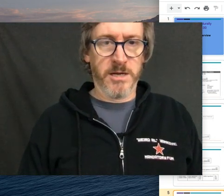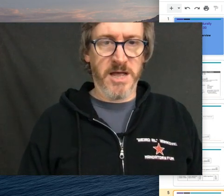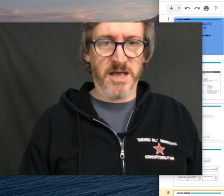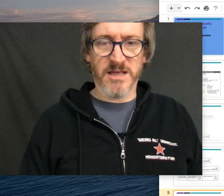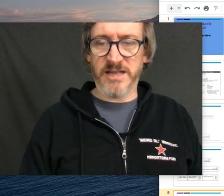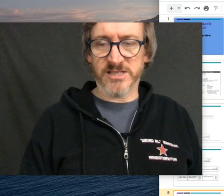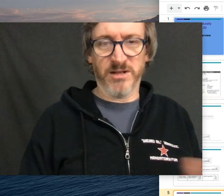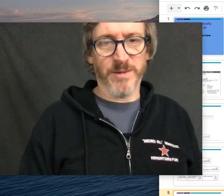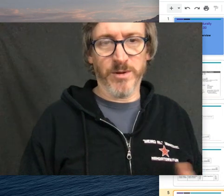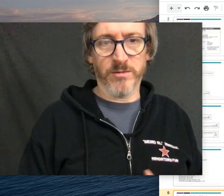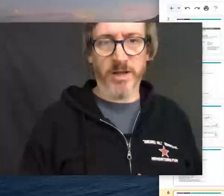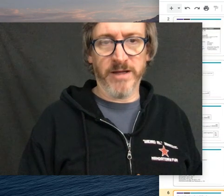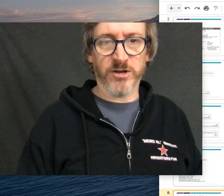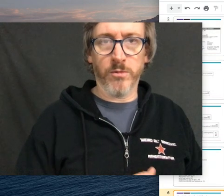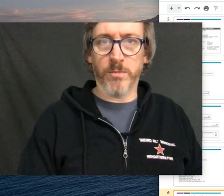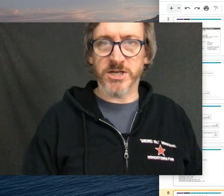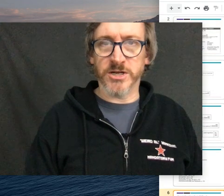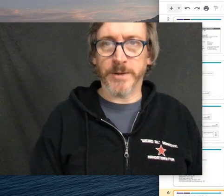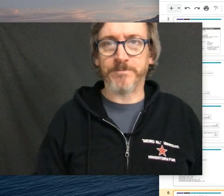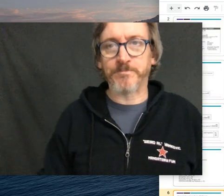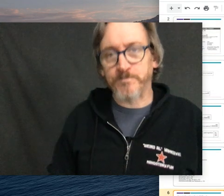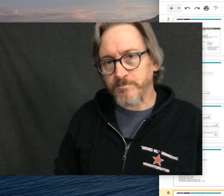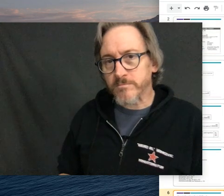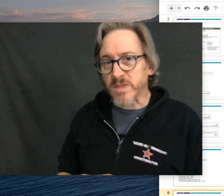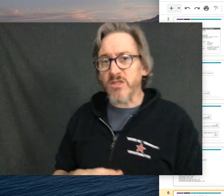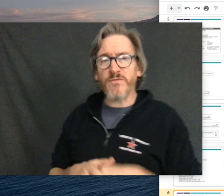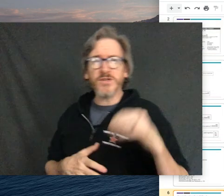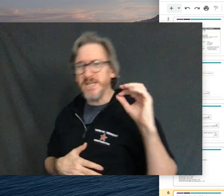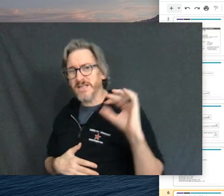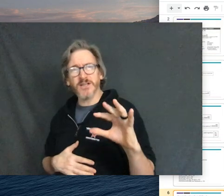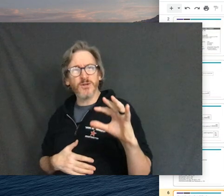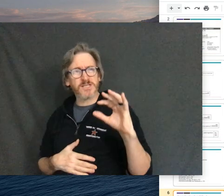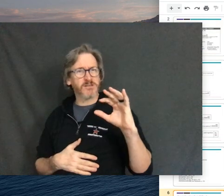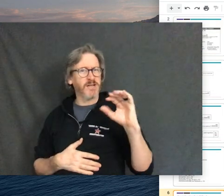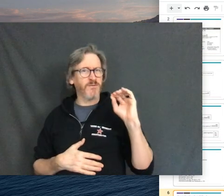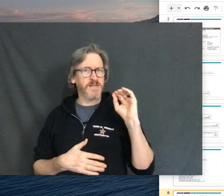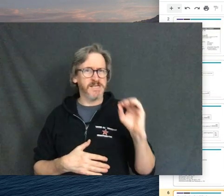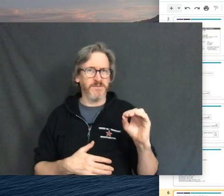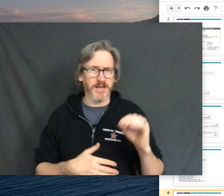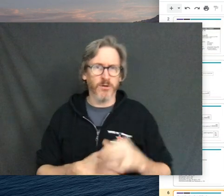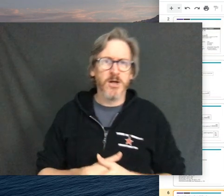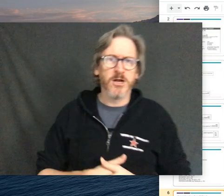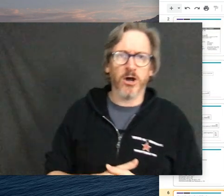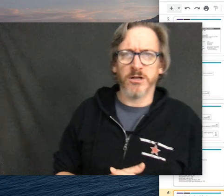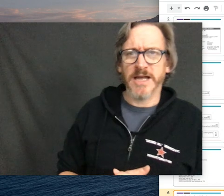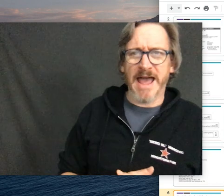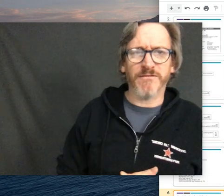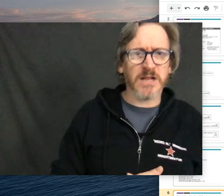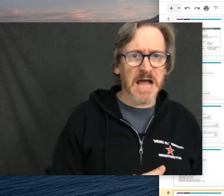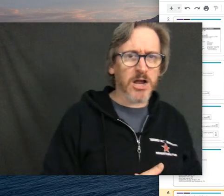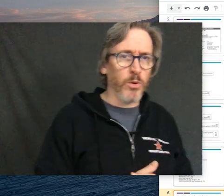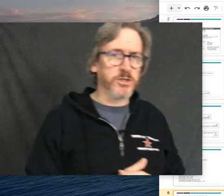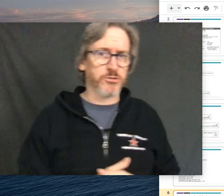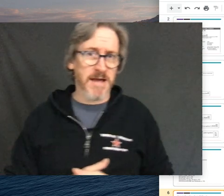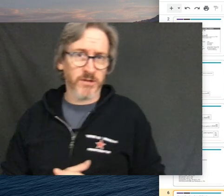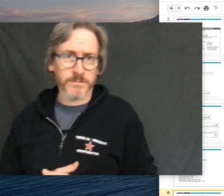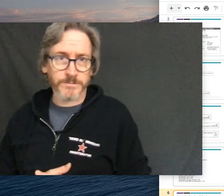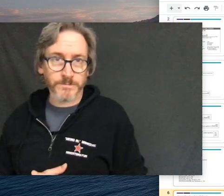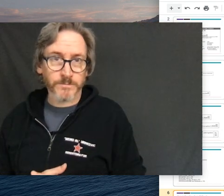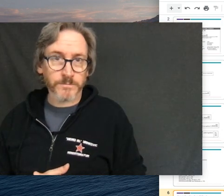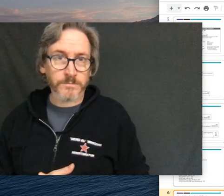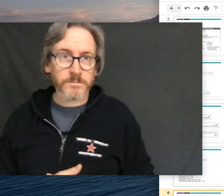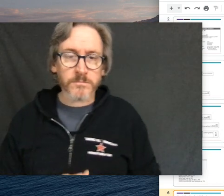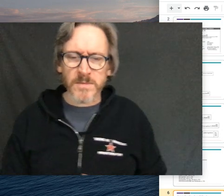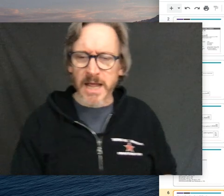and yeah, I think that's all. mean, we don't really have to go much into it. The first thing the unit starts off with is a video called have clock will travel.